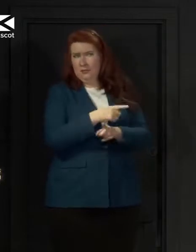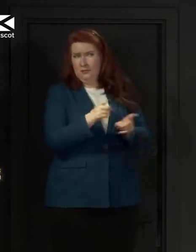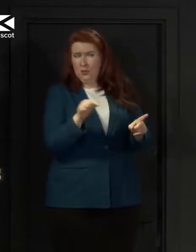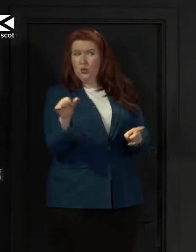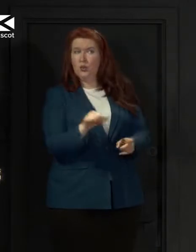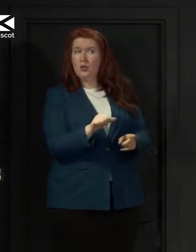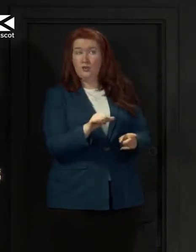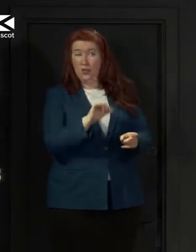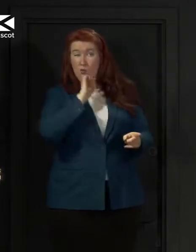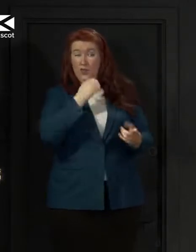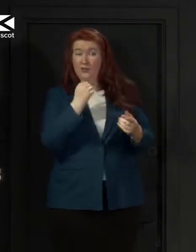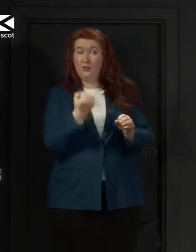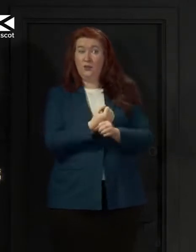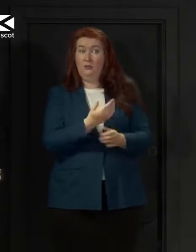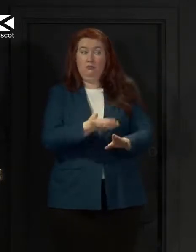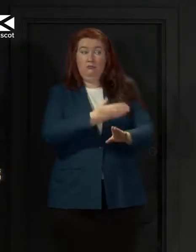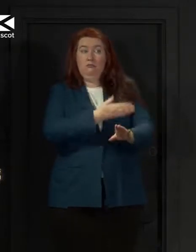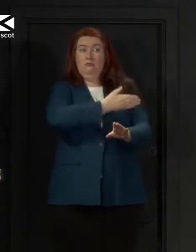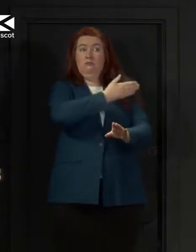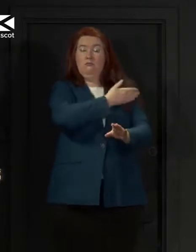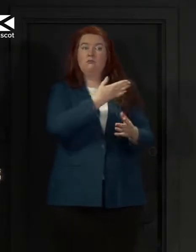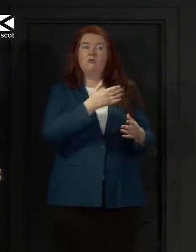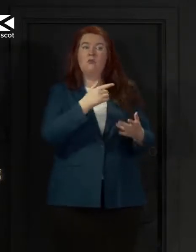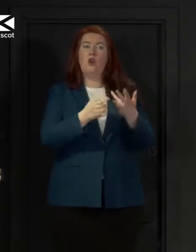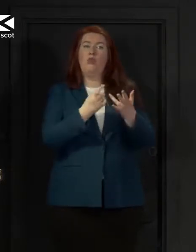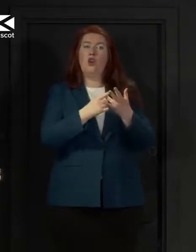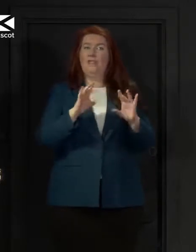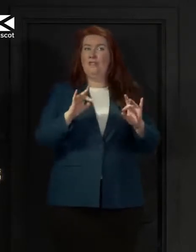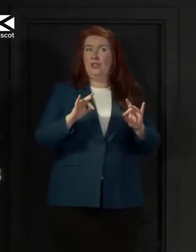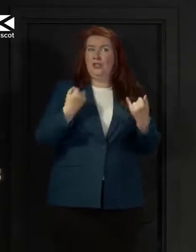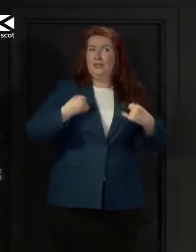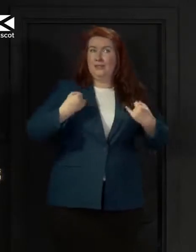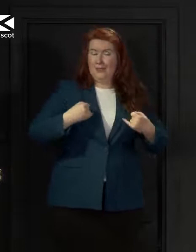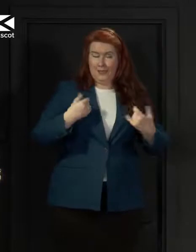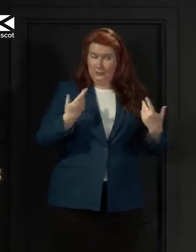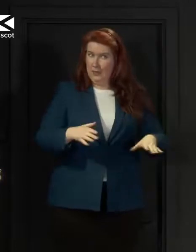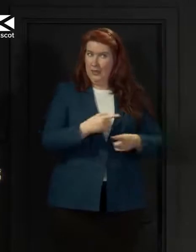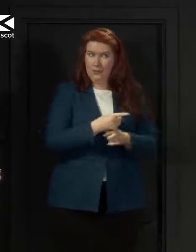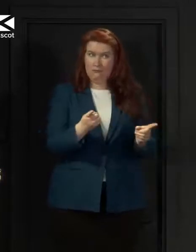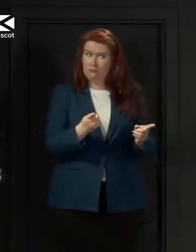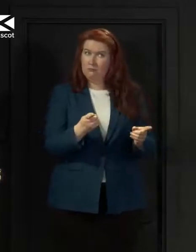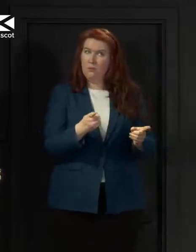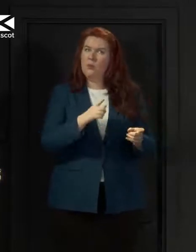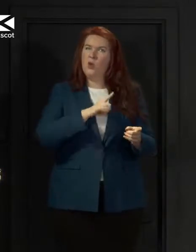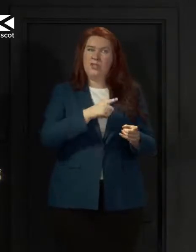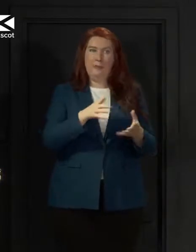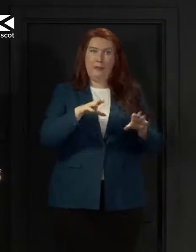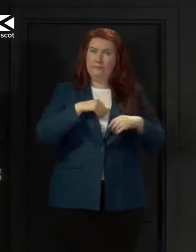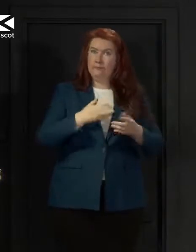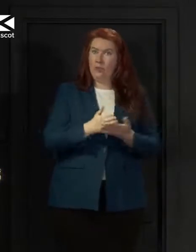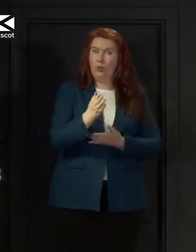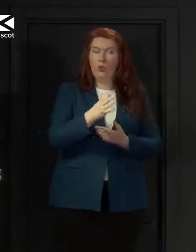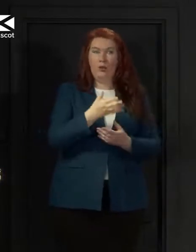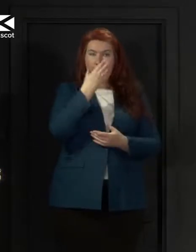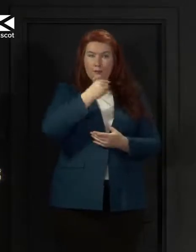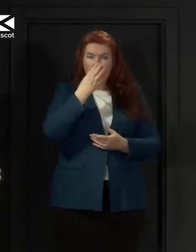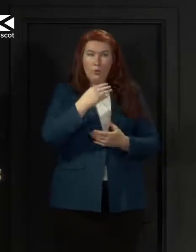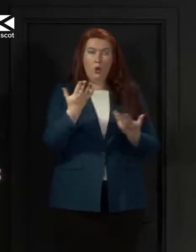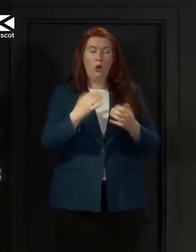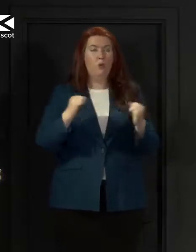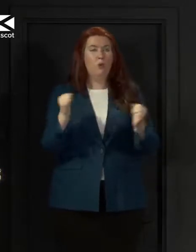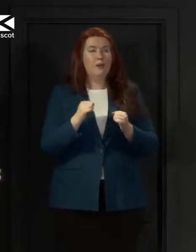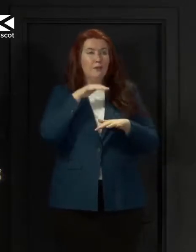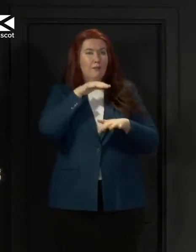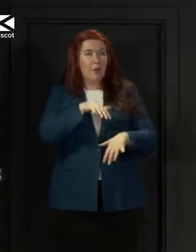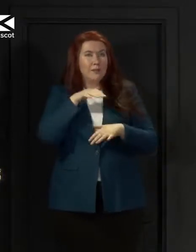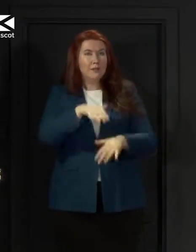and will have done in previous occasions before this virus. They have encountered flu, they have encountered winter vomiting and